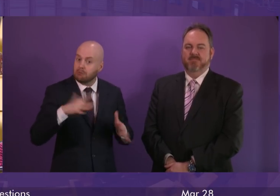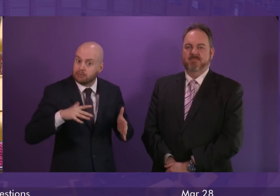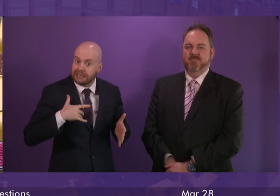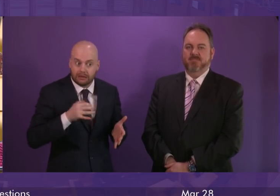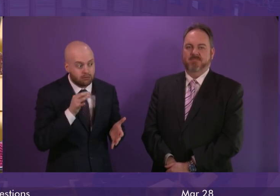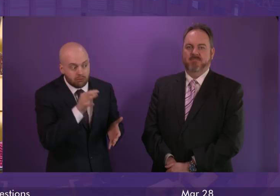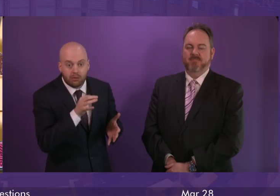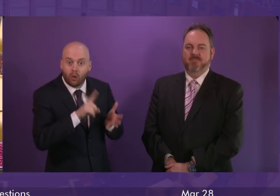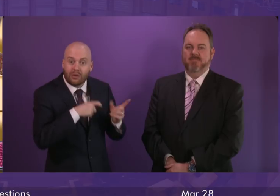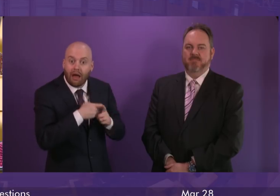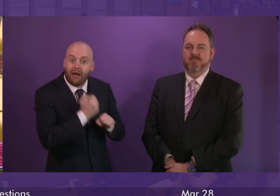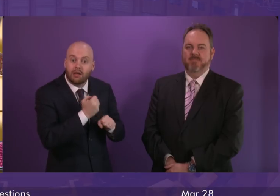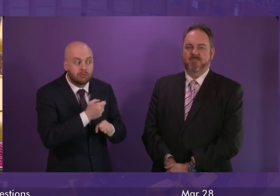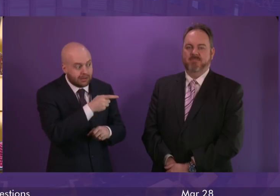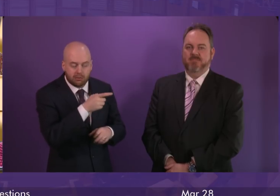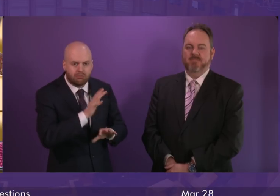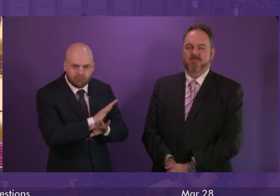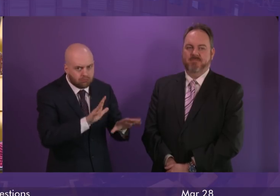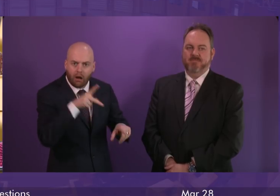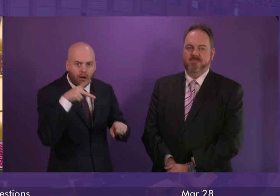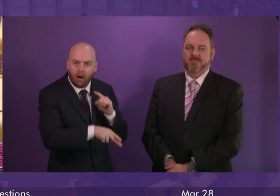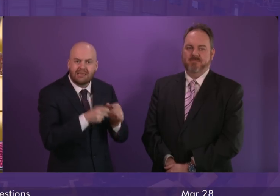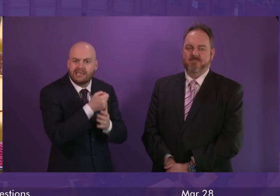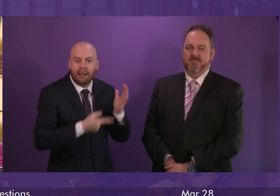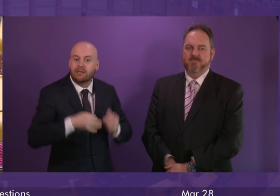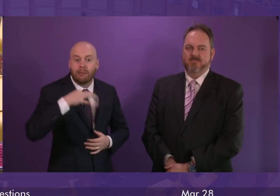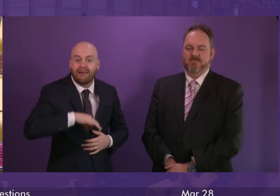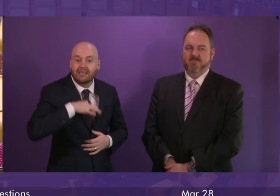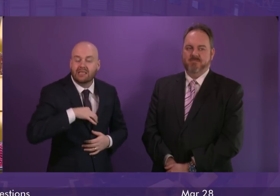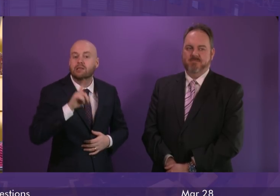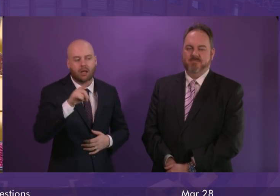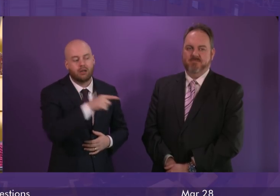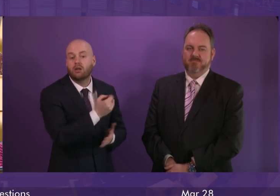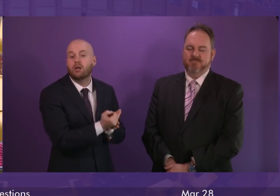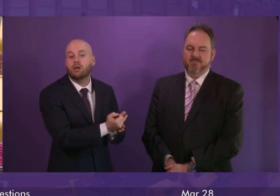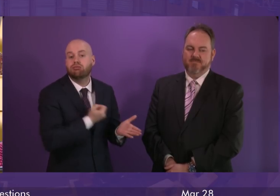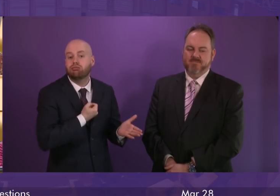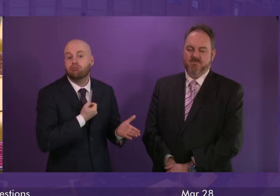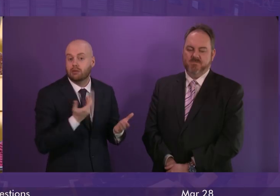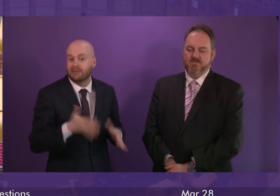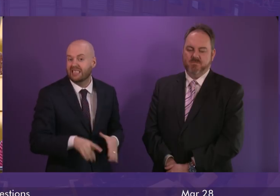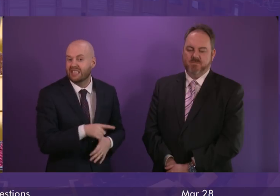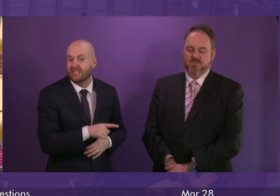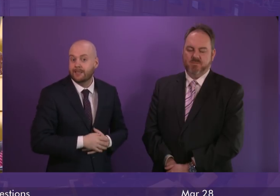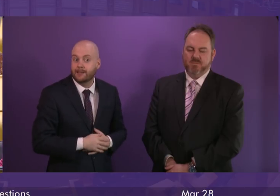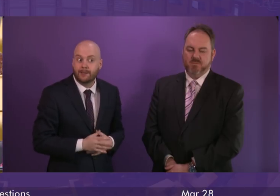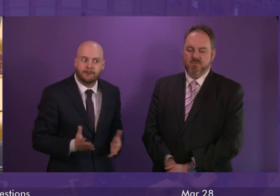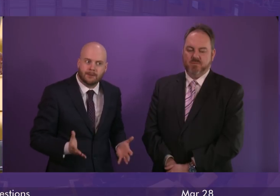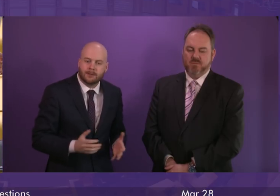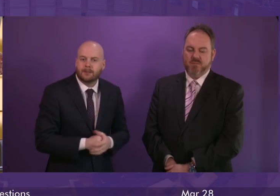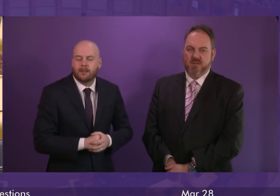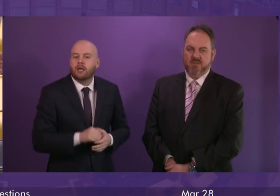government not to cut these disability benefits, but unfortunately, they rejected those calls. Our actions in